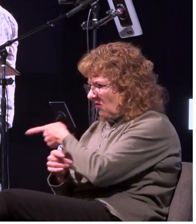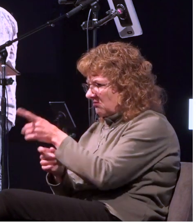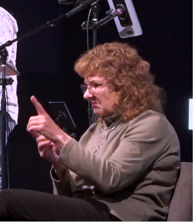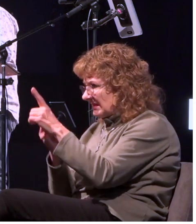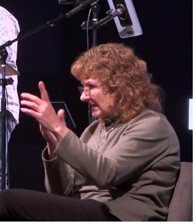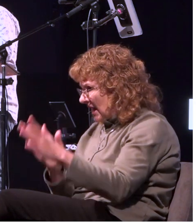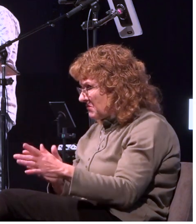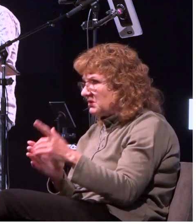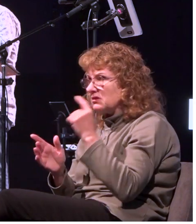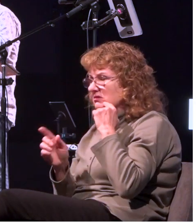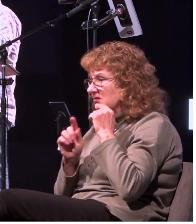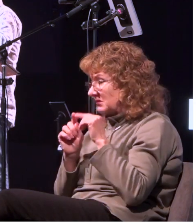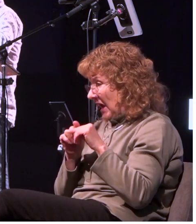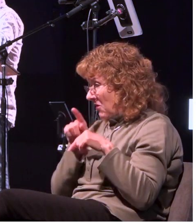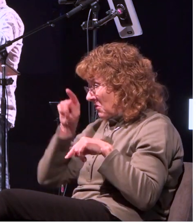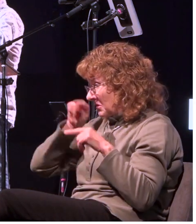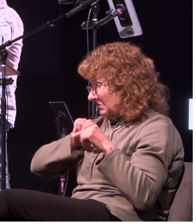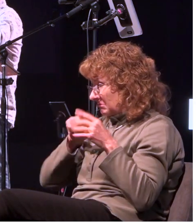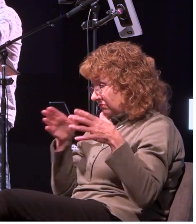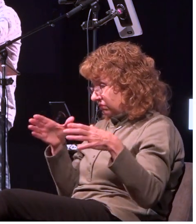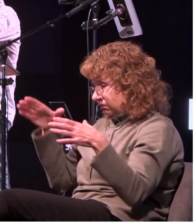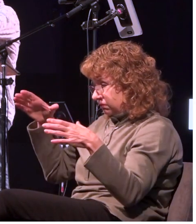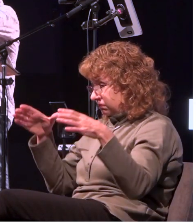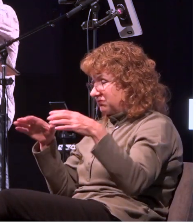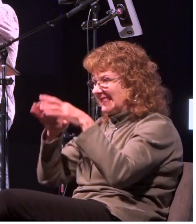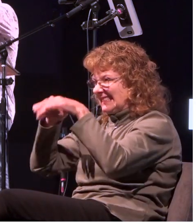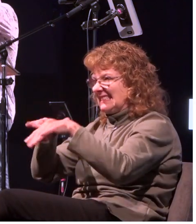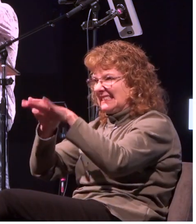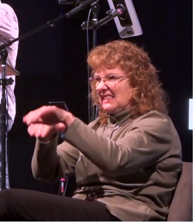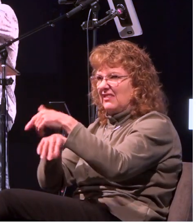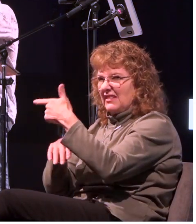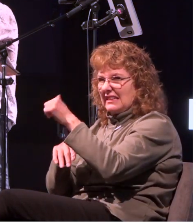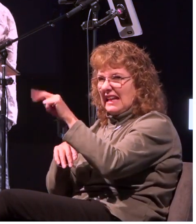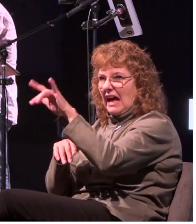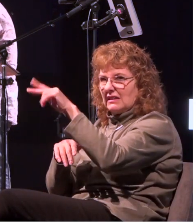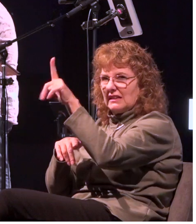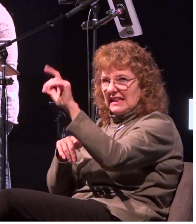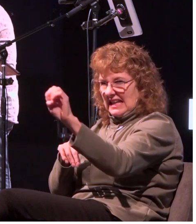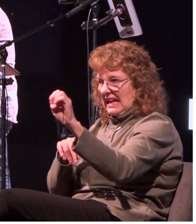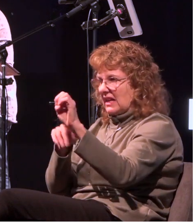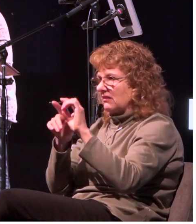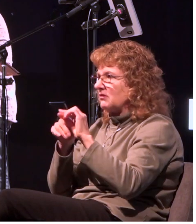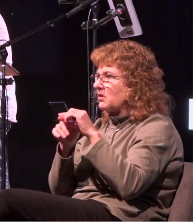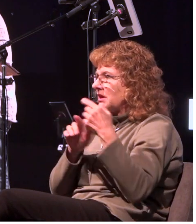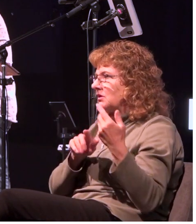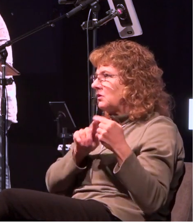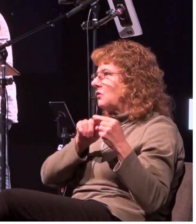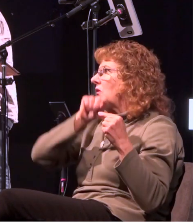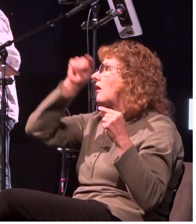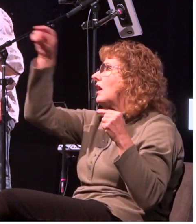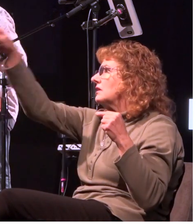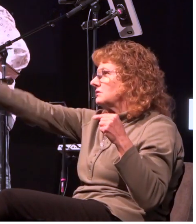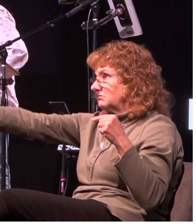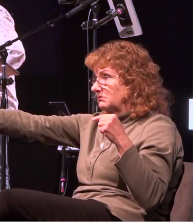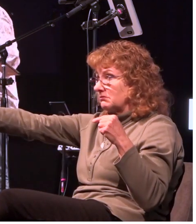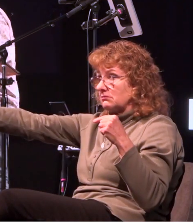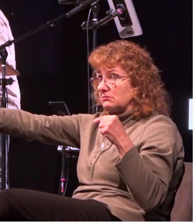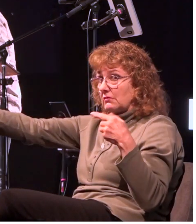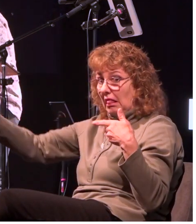cross over to the other side they're on the sea of galilee that's really important and now when they